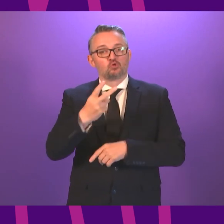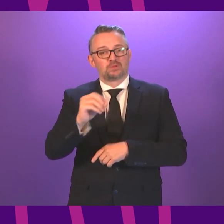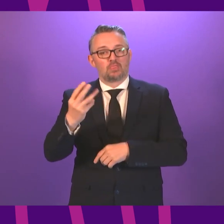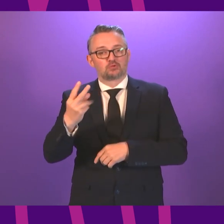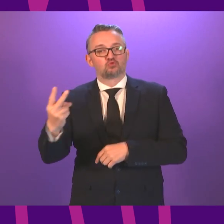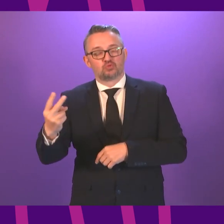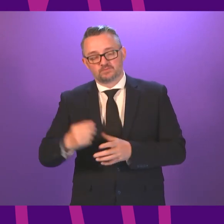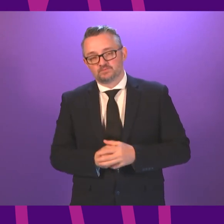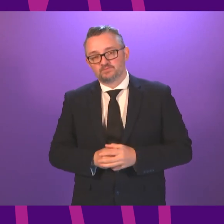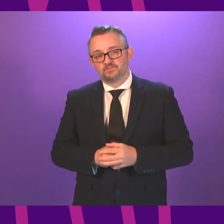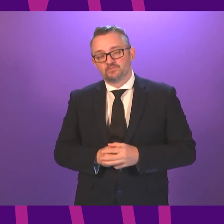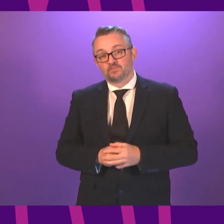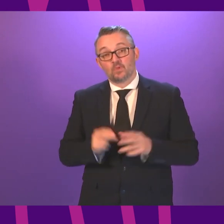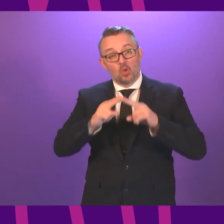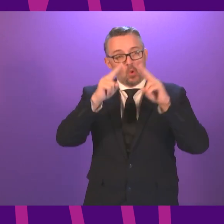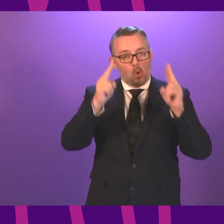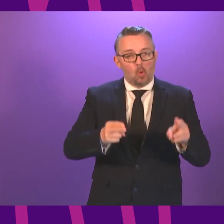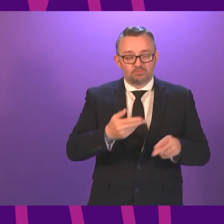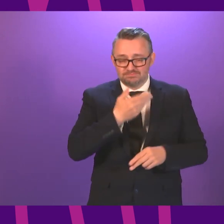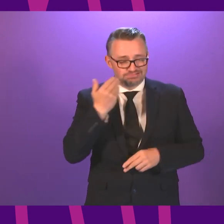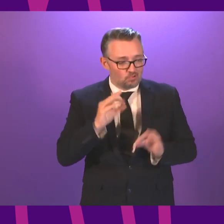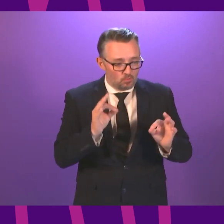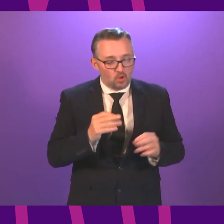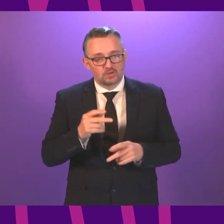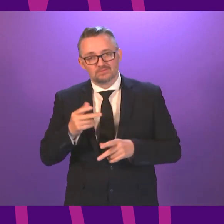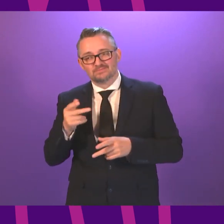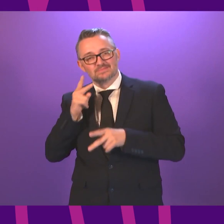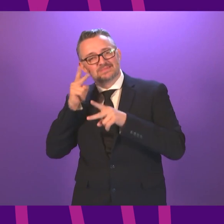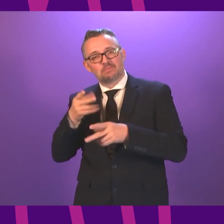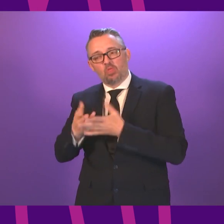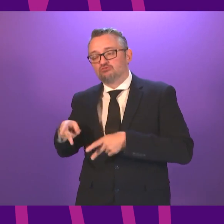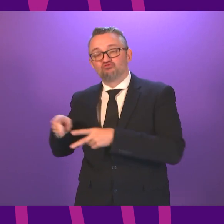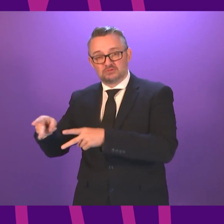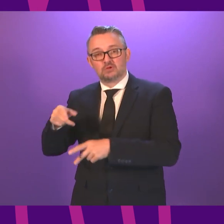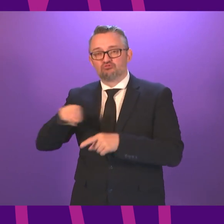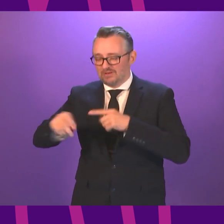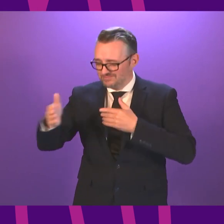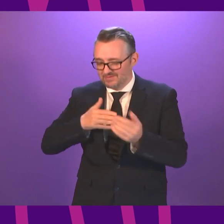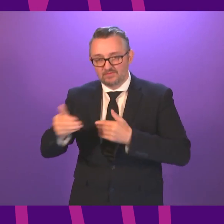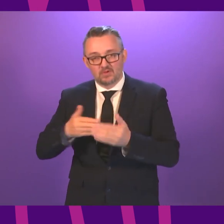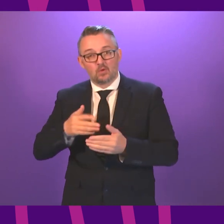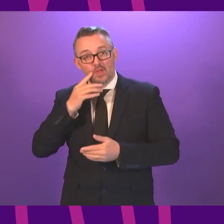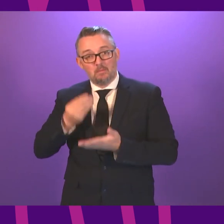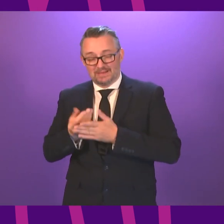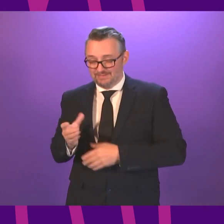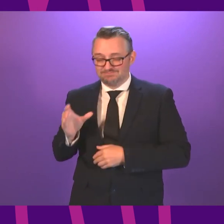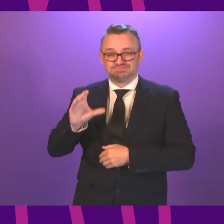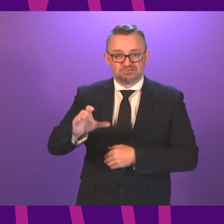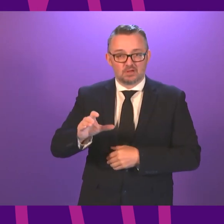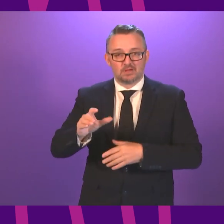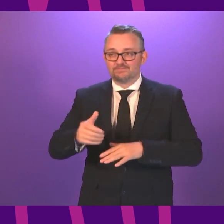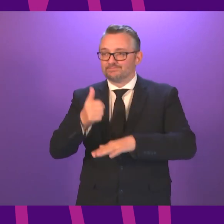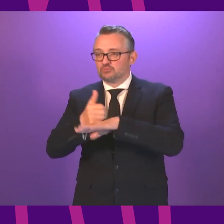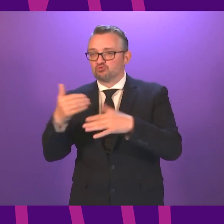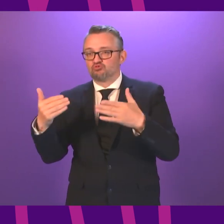continue our work to tackle homelessness and rough sleeping. we will invest a further £1.6 billion and introduce new housing standards